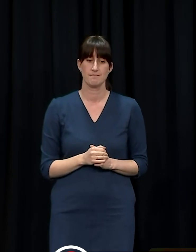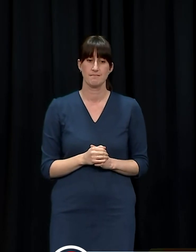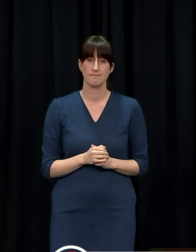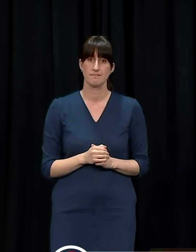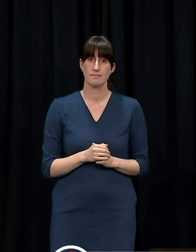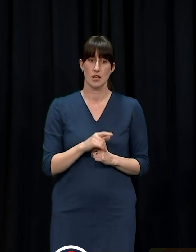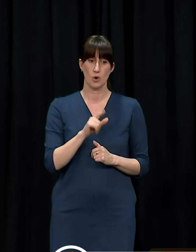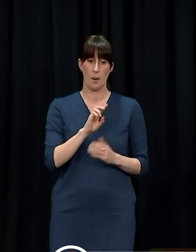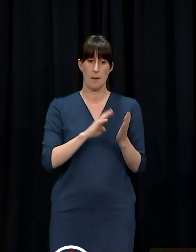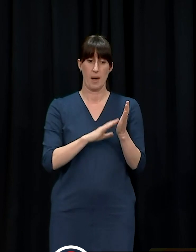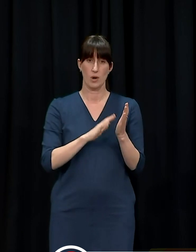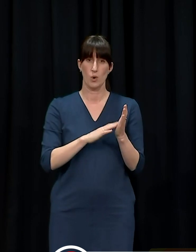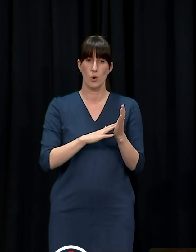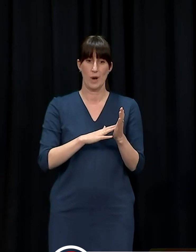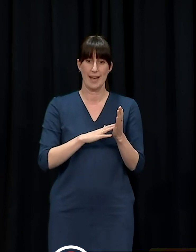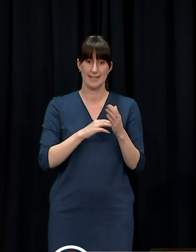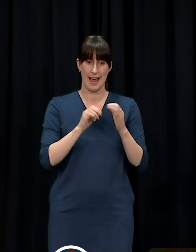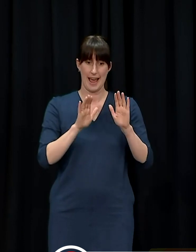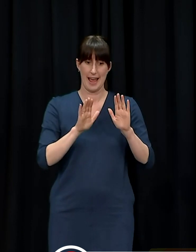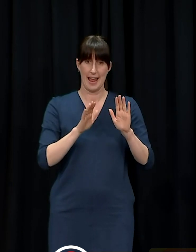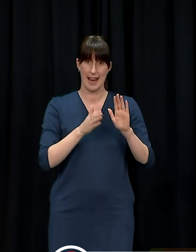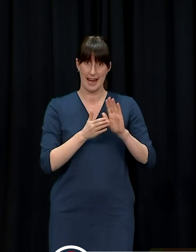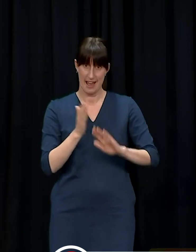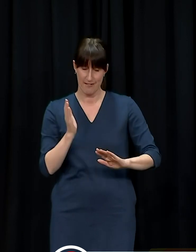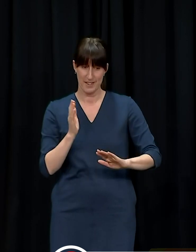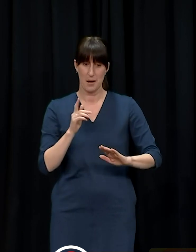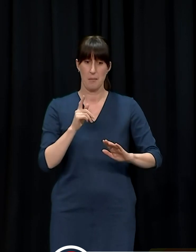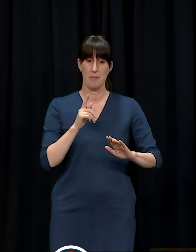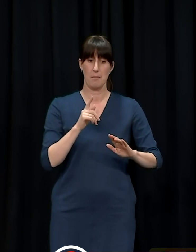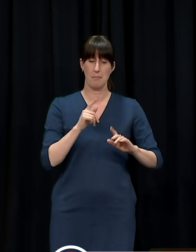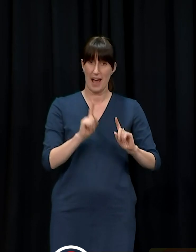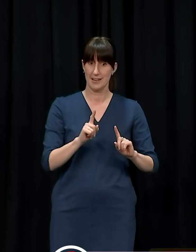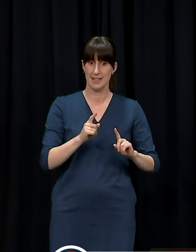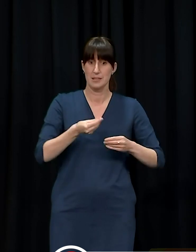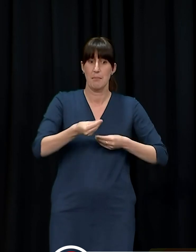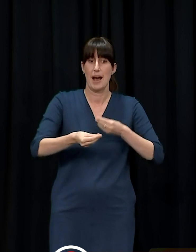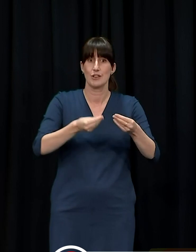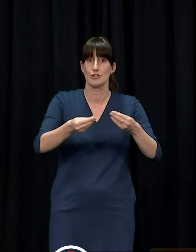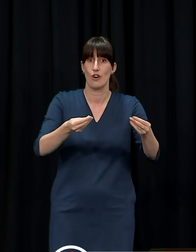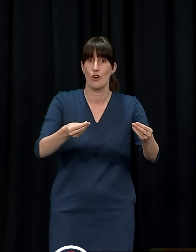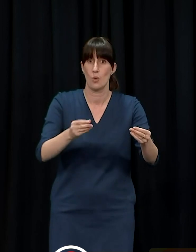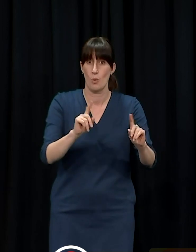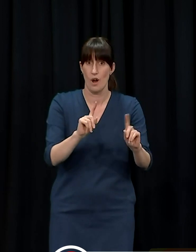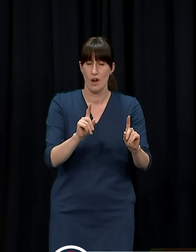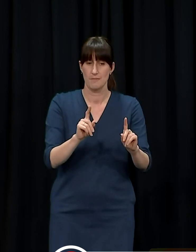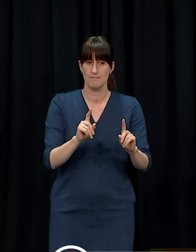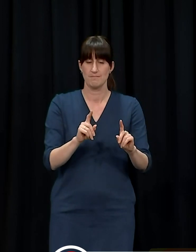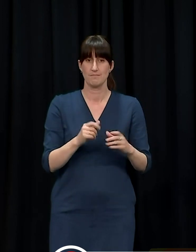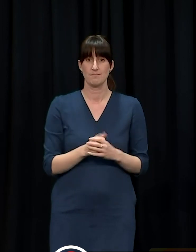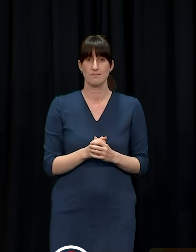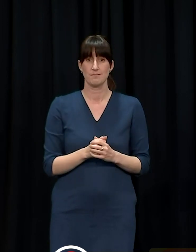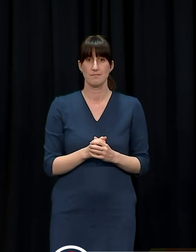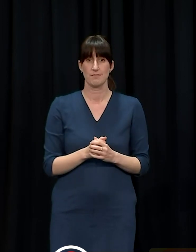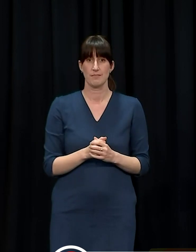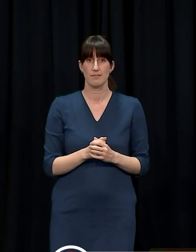has left New Zealand is extraordinary. Most politicians, if they could claim one of Michael's legacy achievements, would